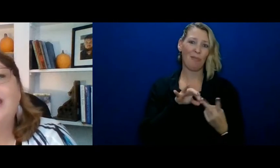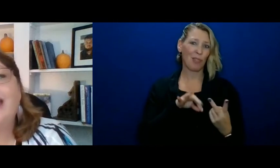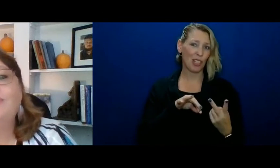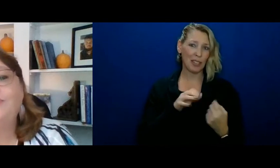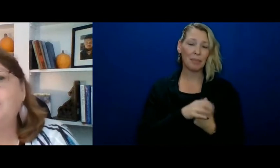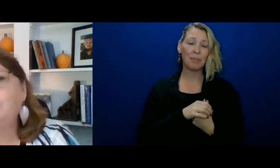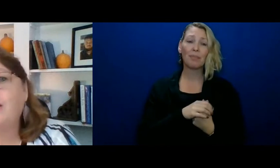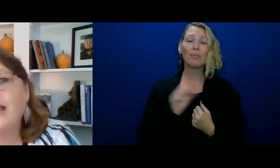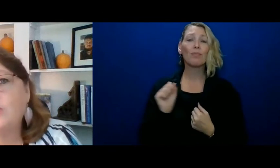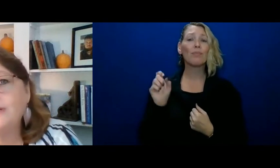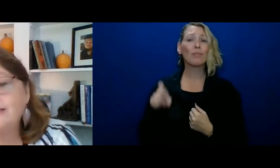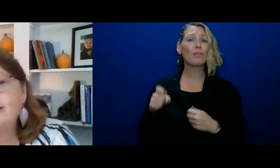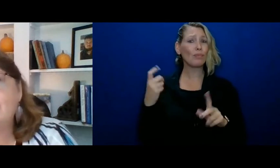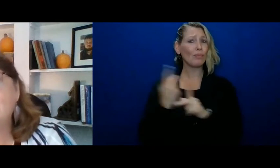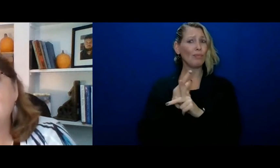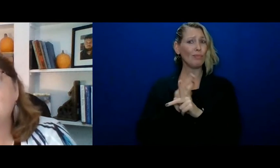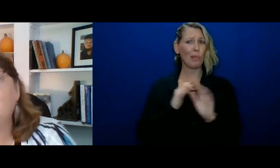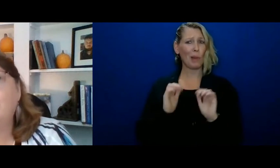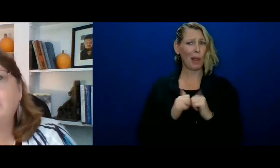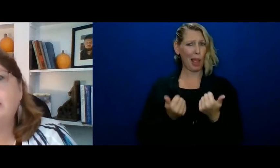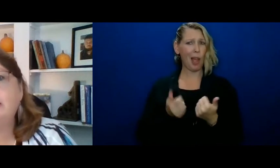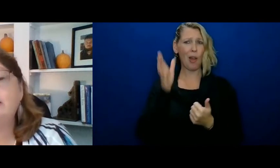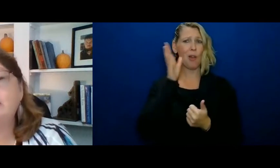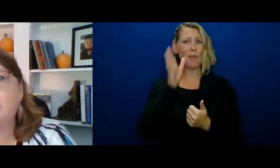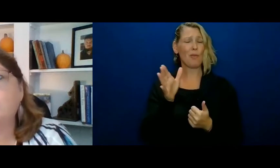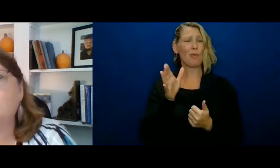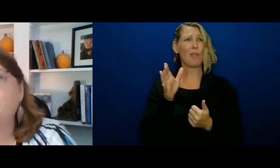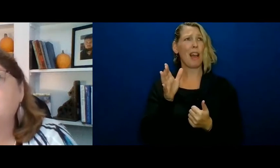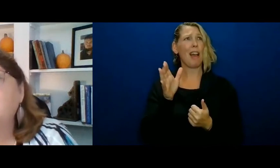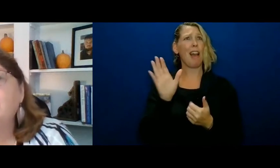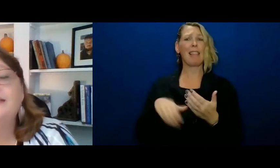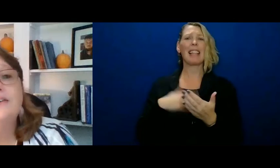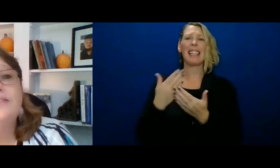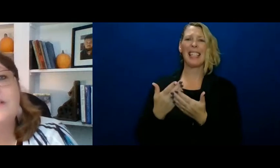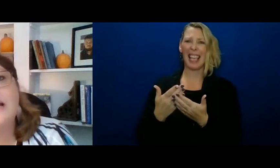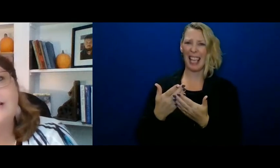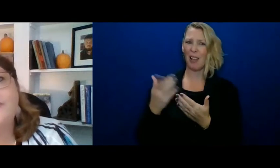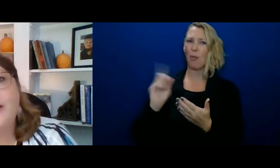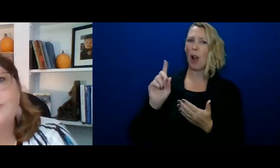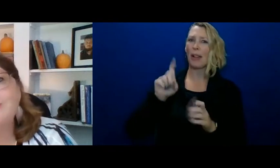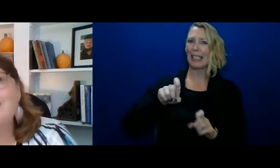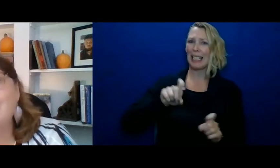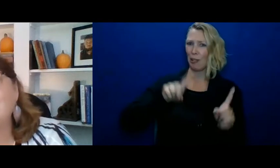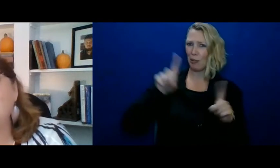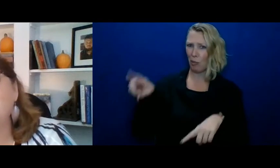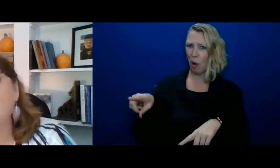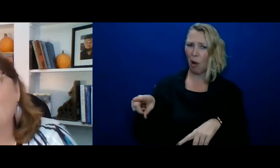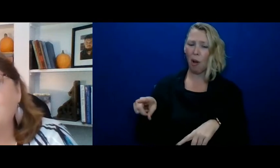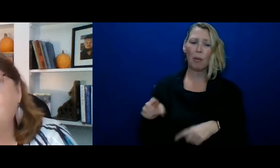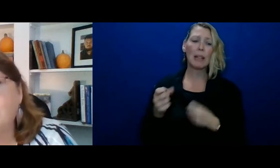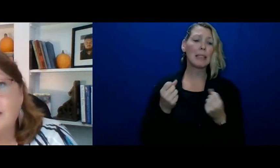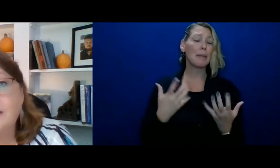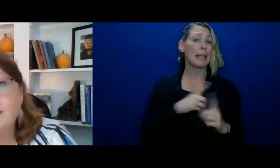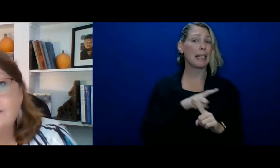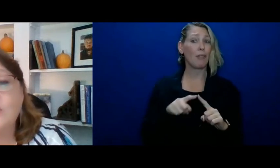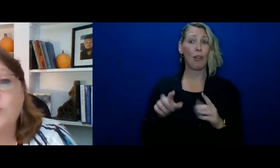So we have to figure out how else is he going to get to where he needs to go. And so there's lots of options and not just one thing is going to